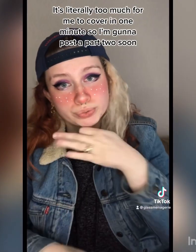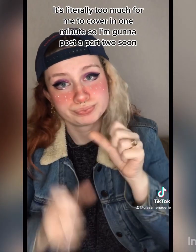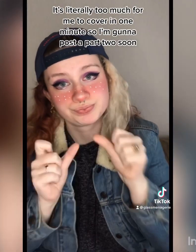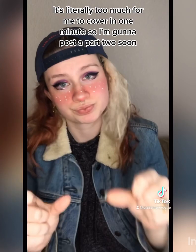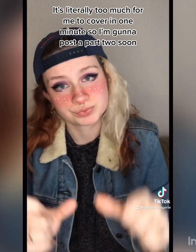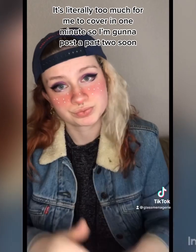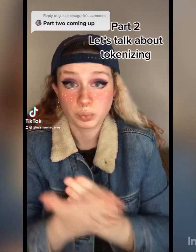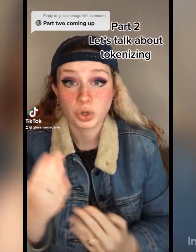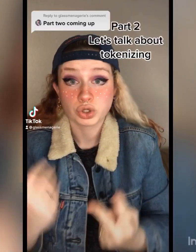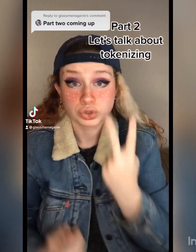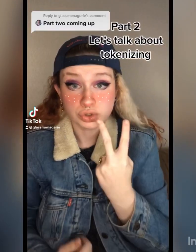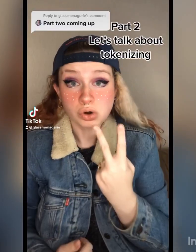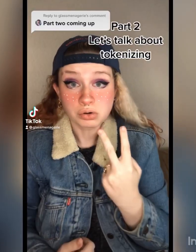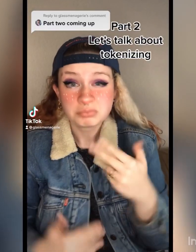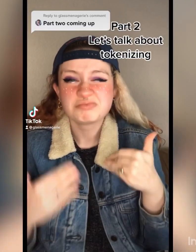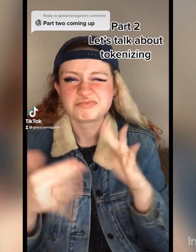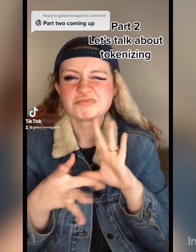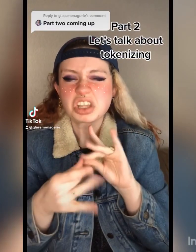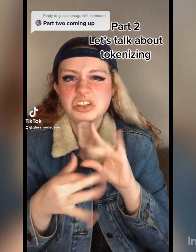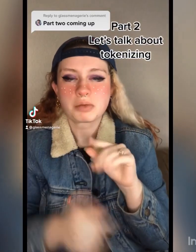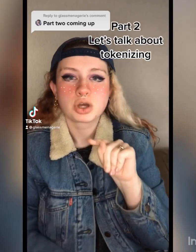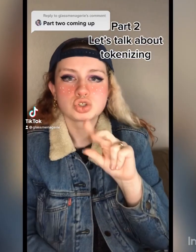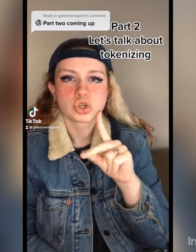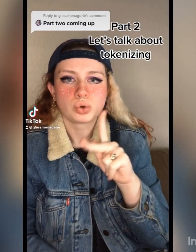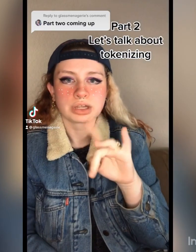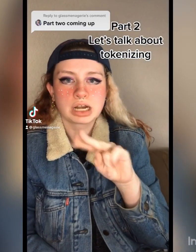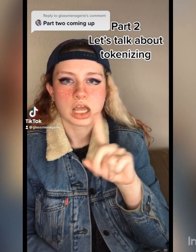part two soon. Part two, let's talk about tokenizing.